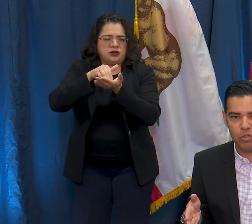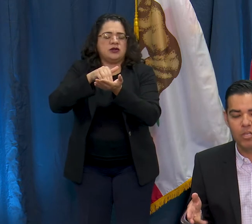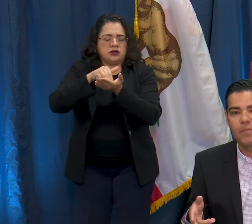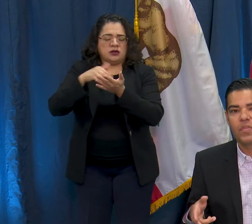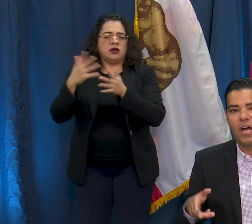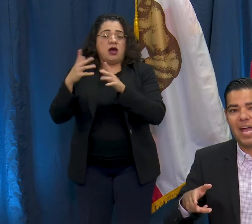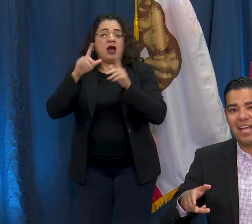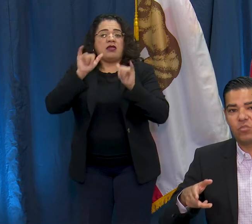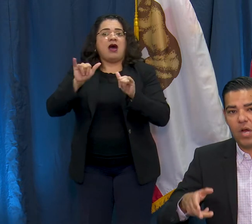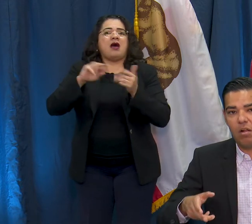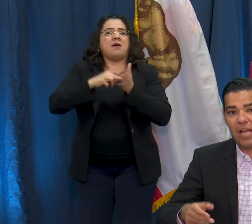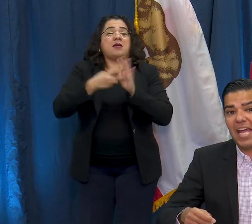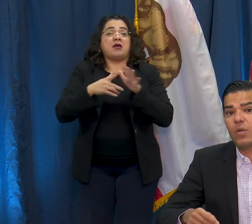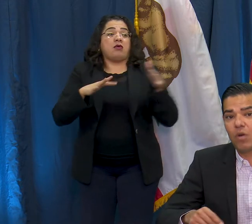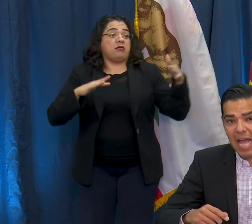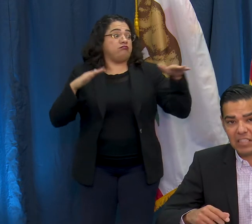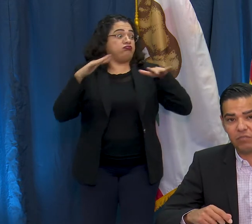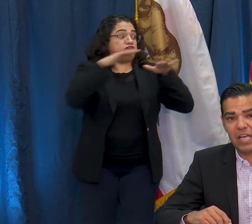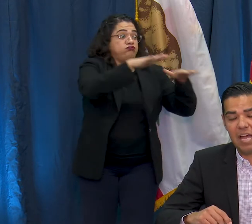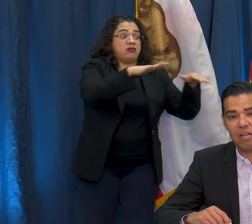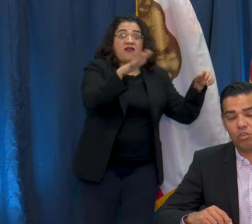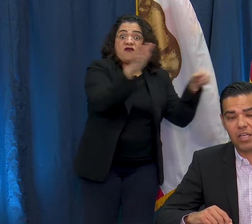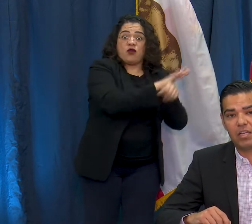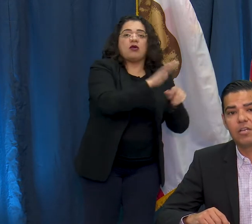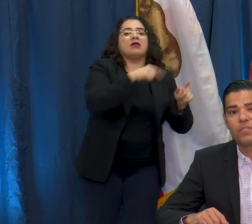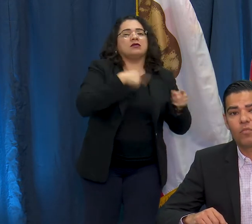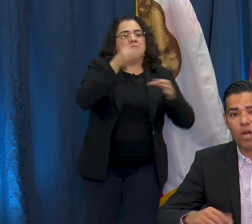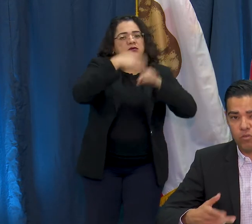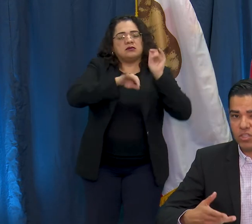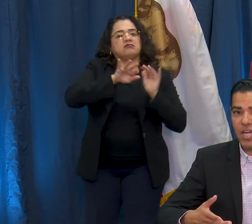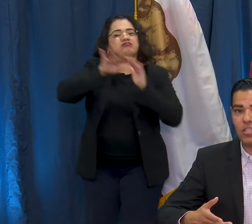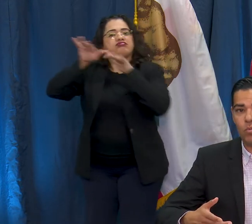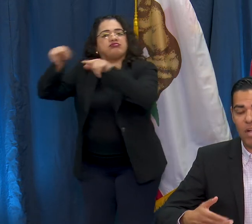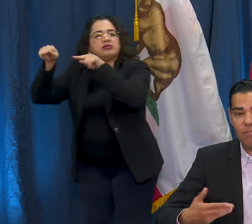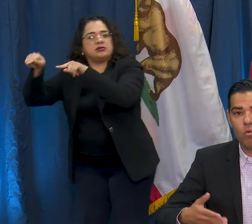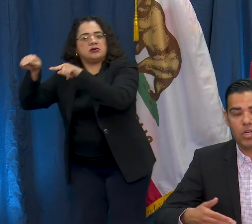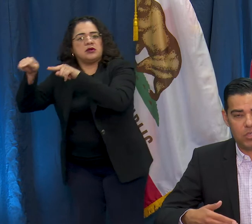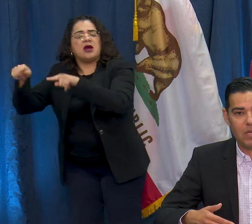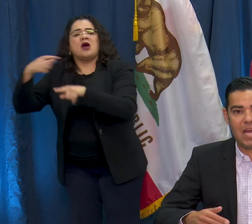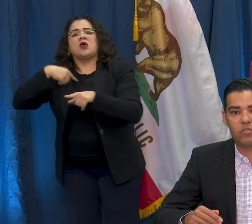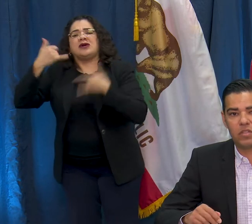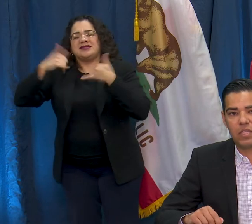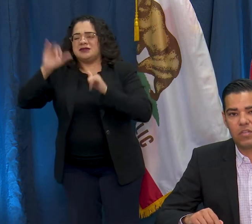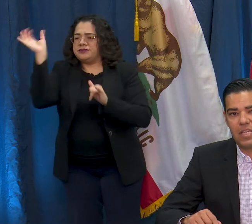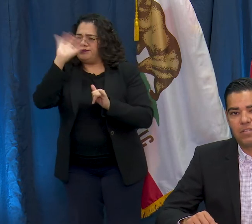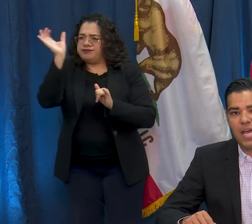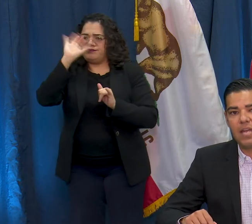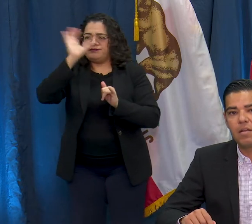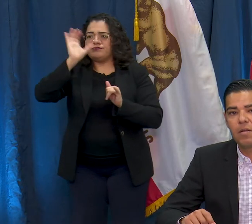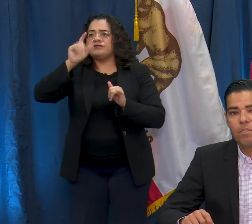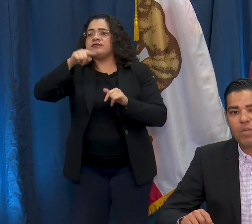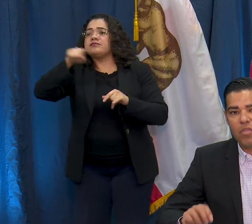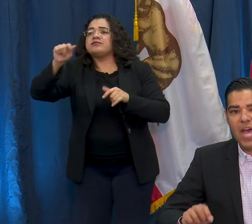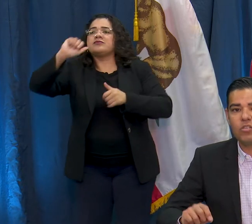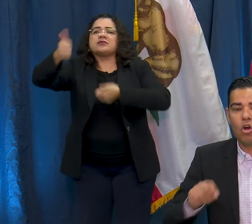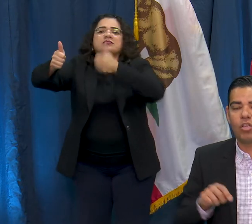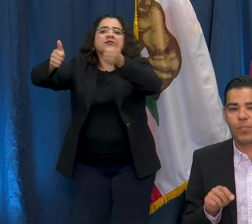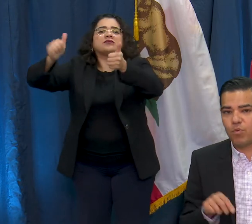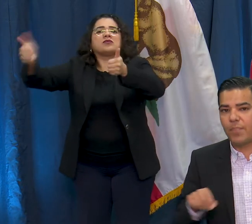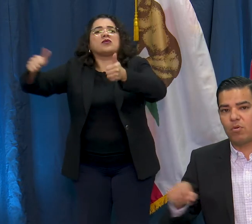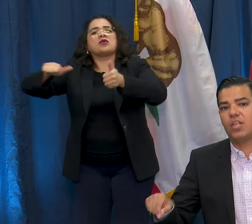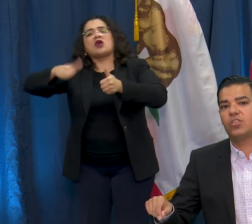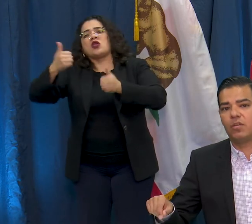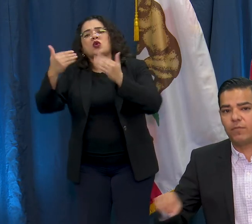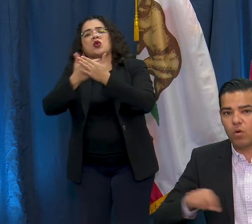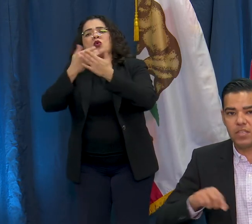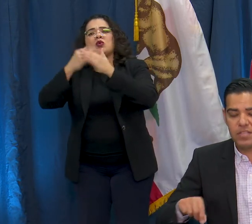hospital as well and we're actively looking for other sites. We'll have more to announce in the days ahead but that is all